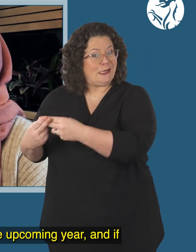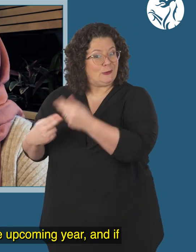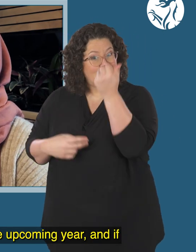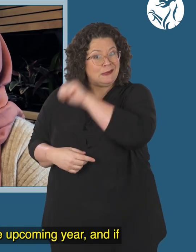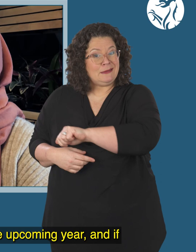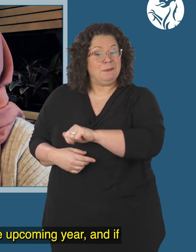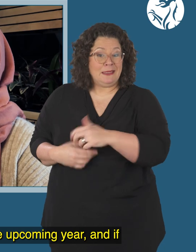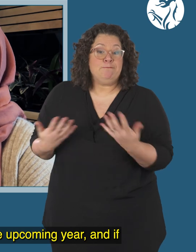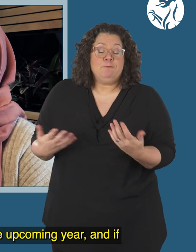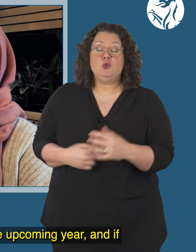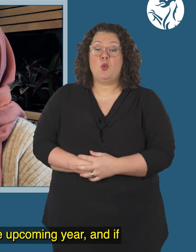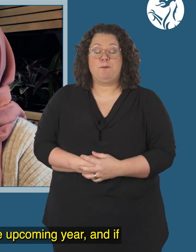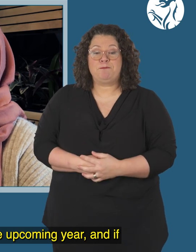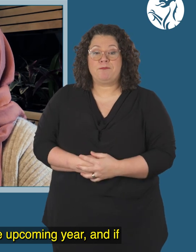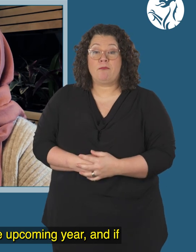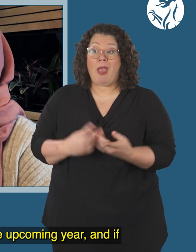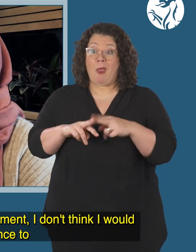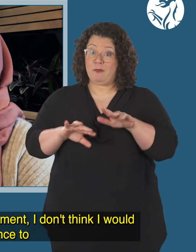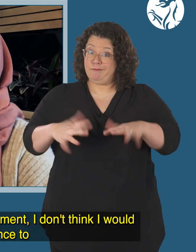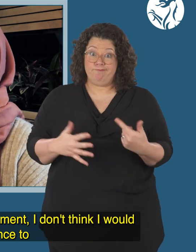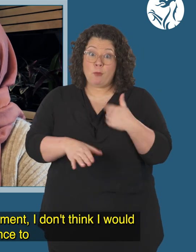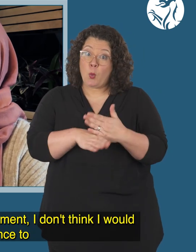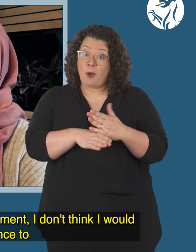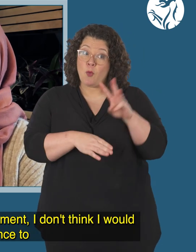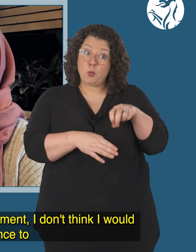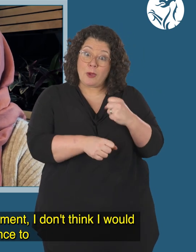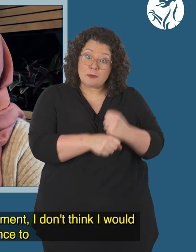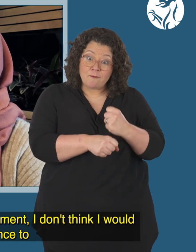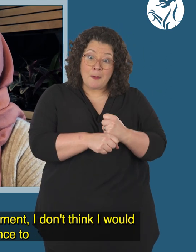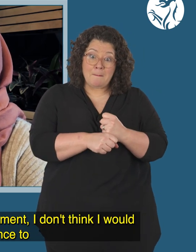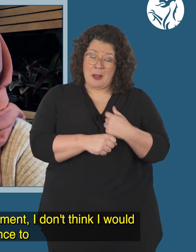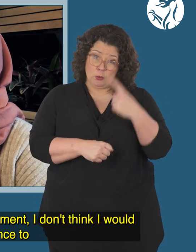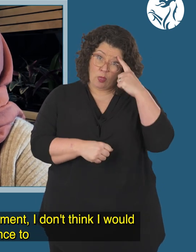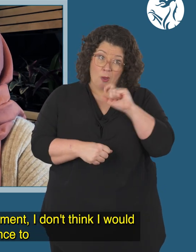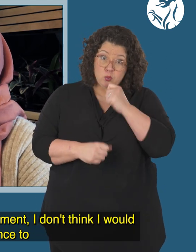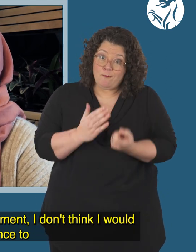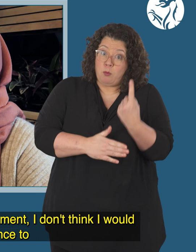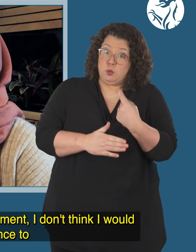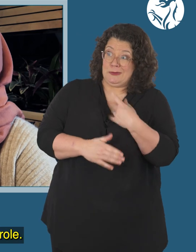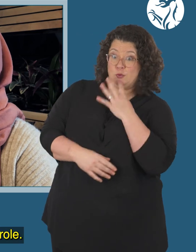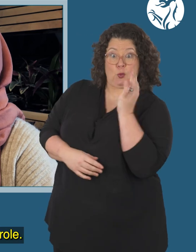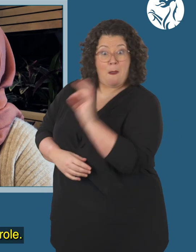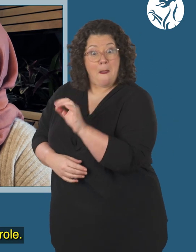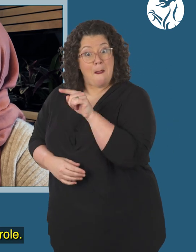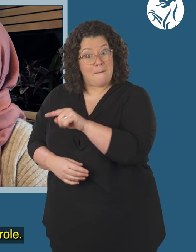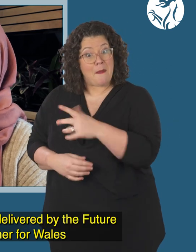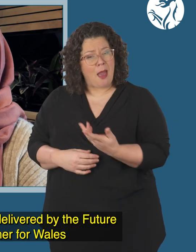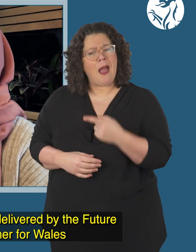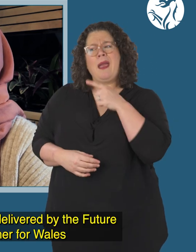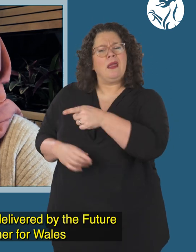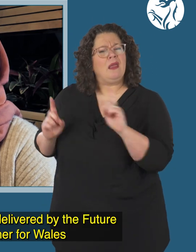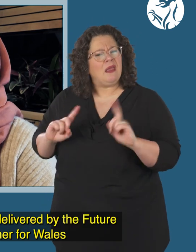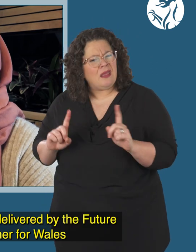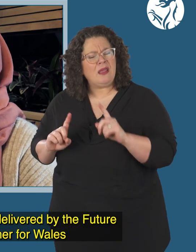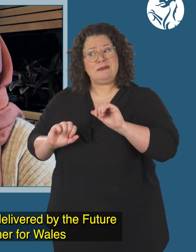in the upcoming year and if i wasn't working for the welsh government i don't think i would have had the chance to apply for such a role so